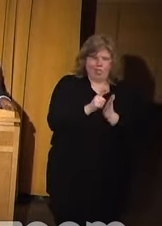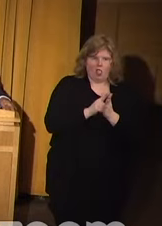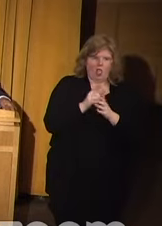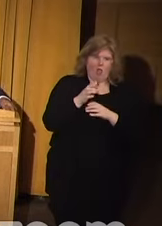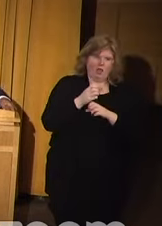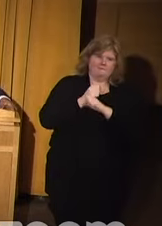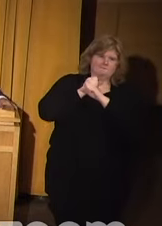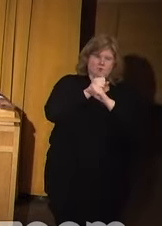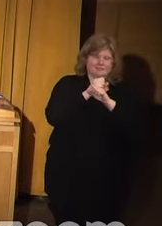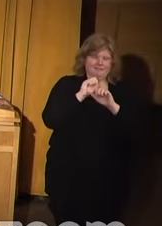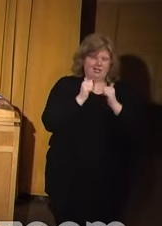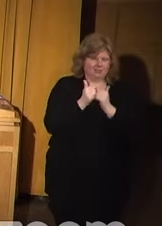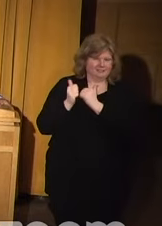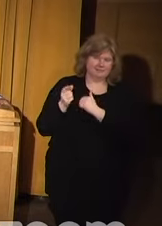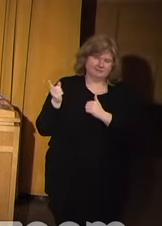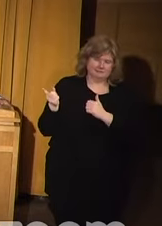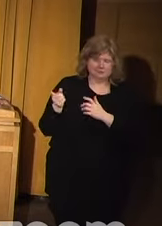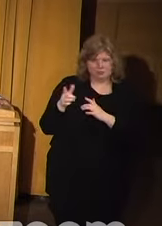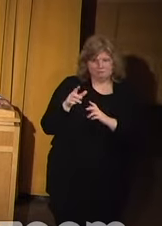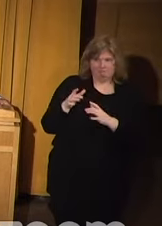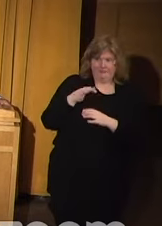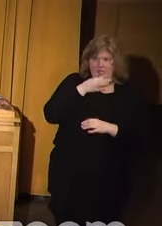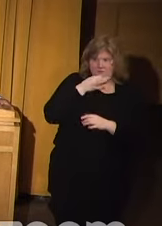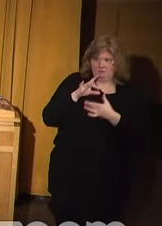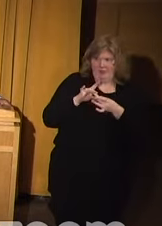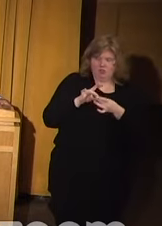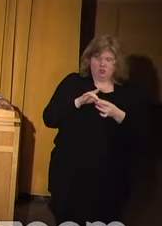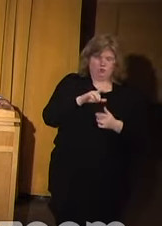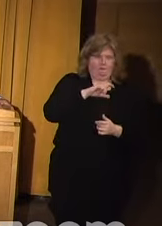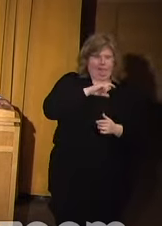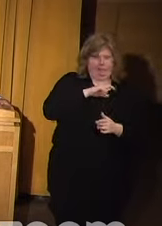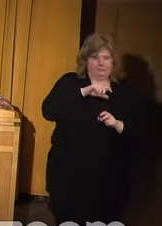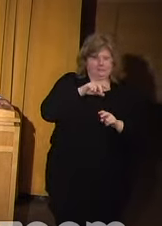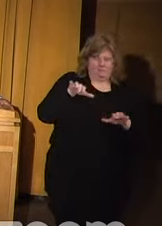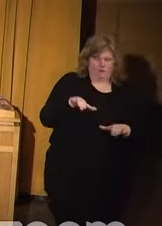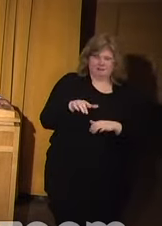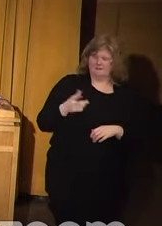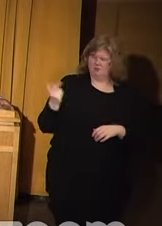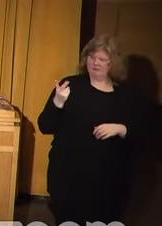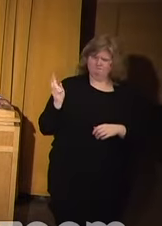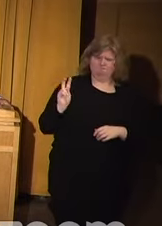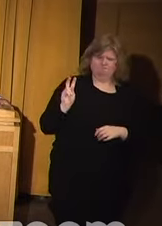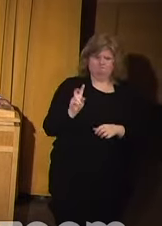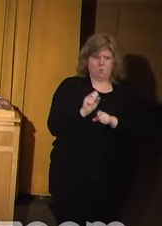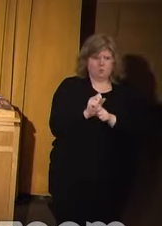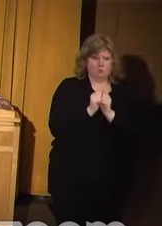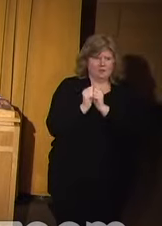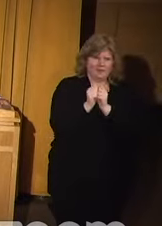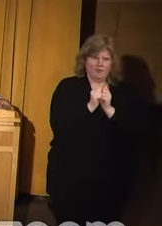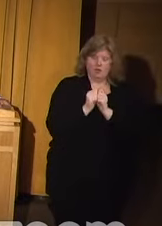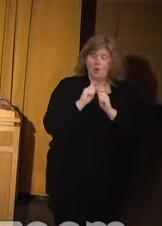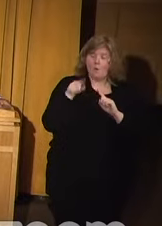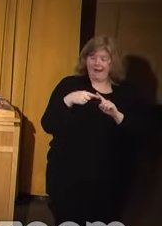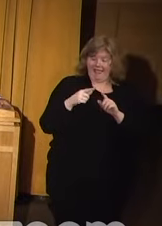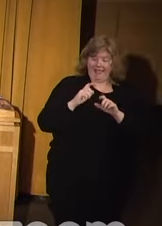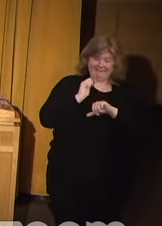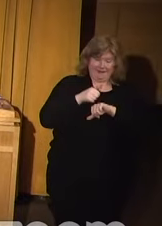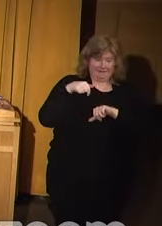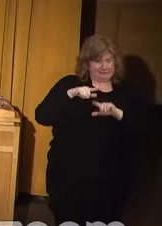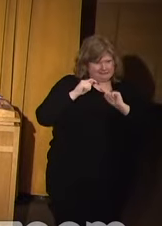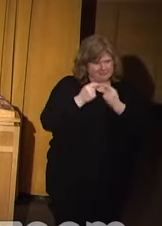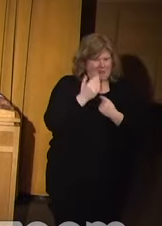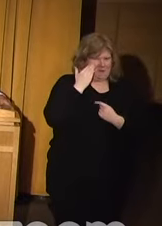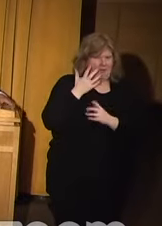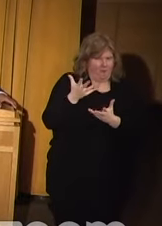policing practices generally. We've walked the streets of New Orleans. We've worked together many years, so when I put together this team, I knew I